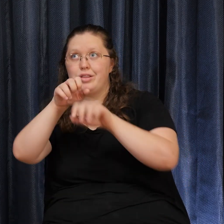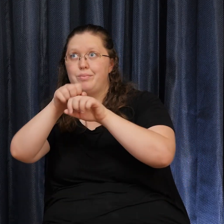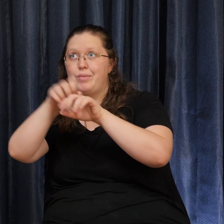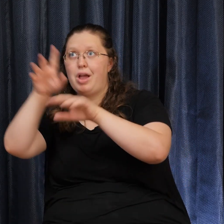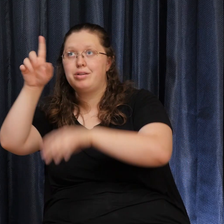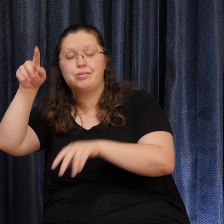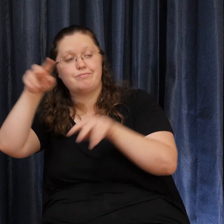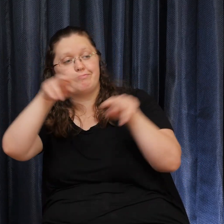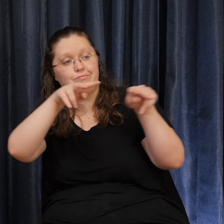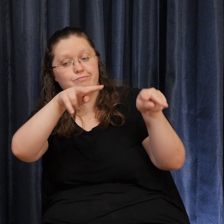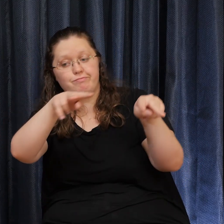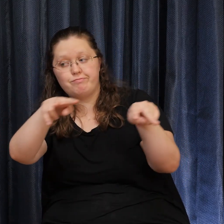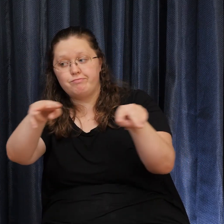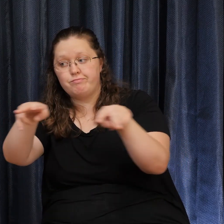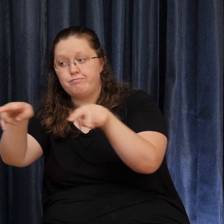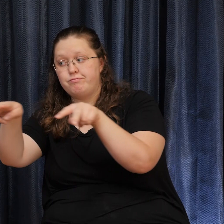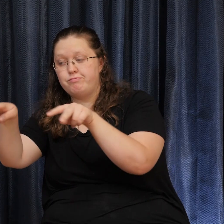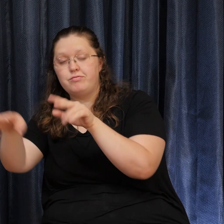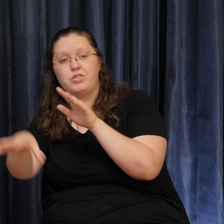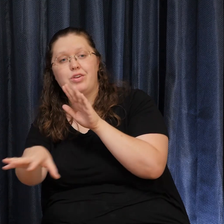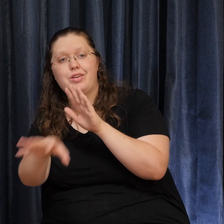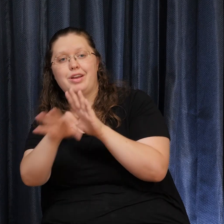particular city That draws your attention